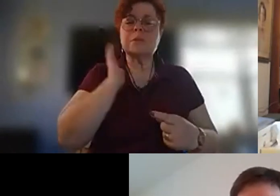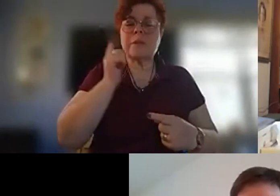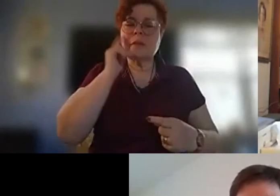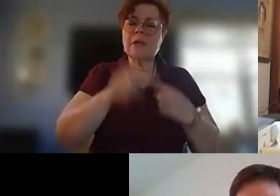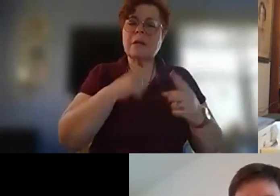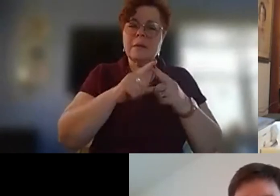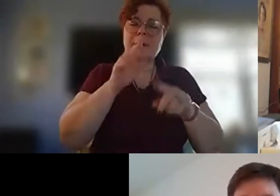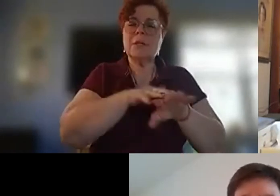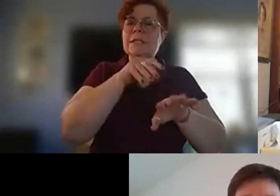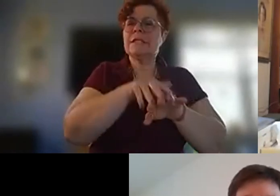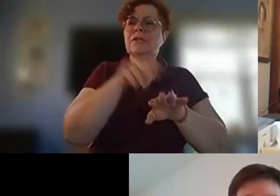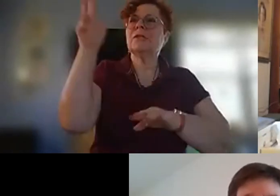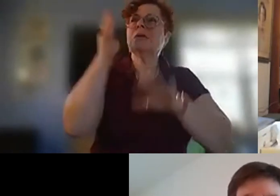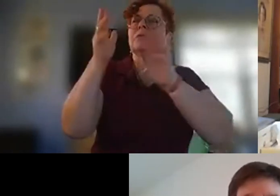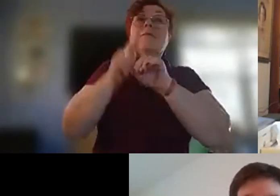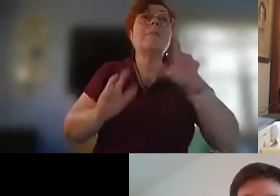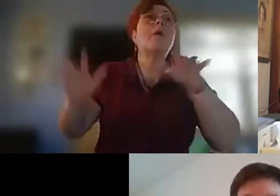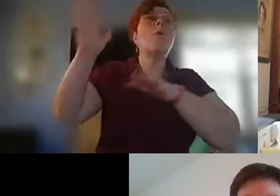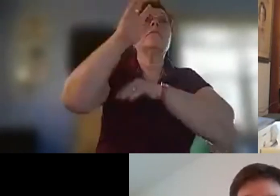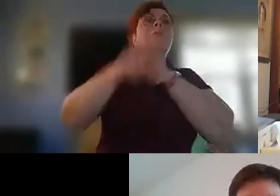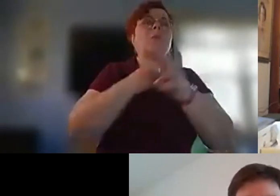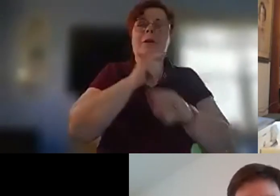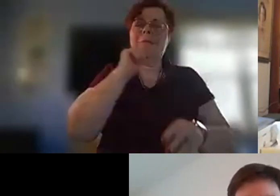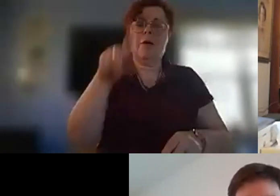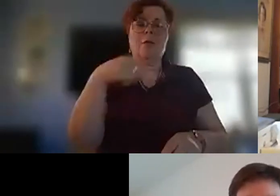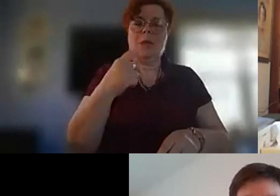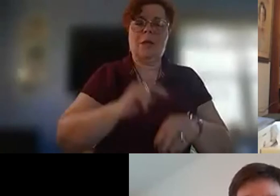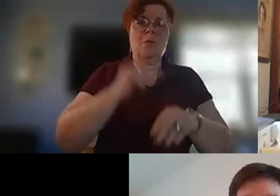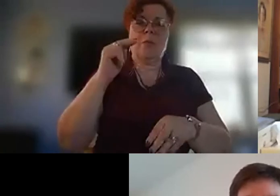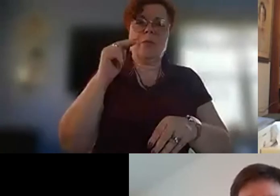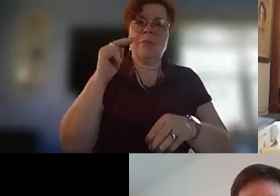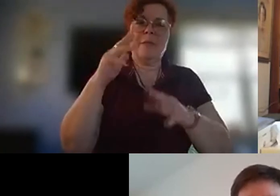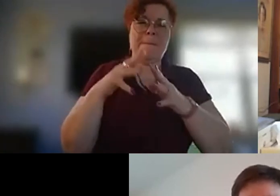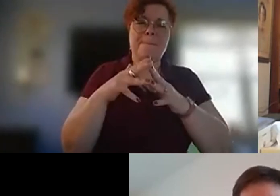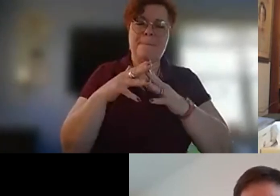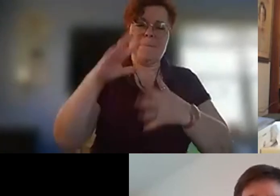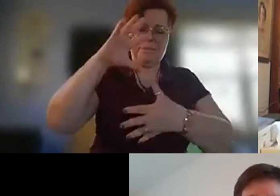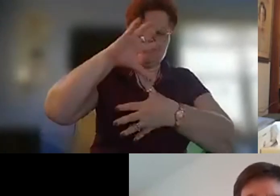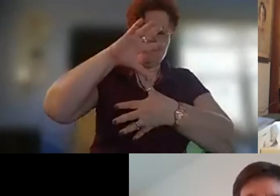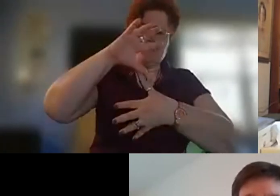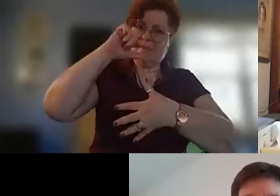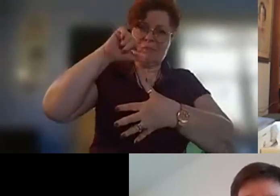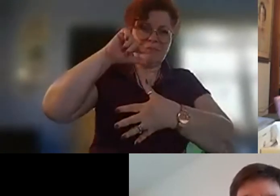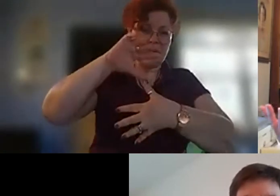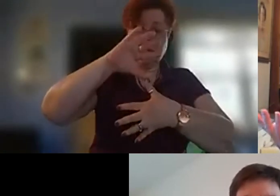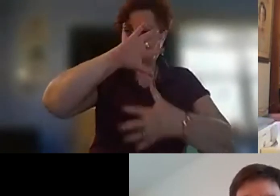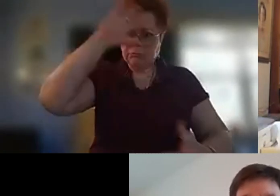the world and not just north america it's it's about uh that whole culture of people